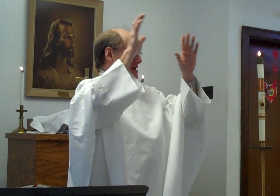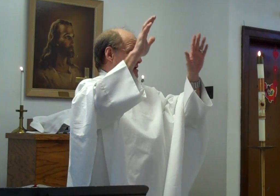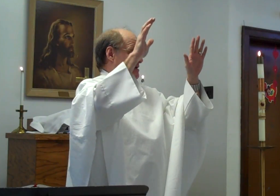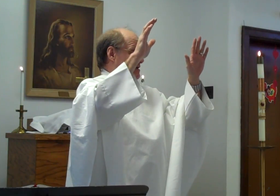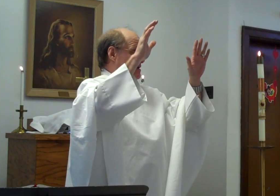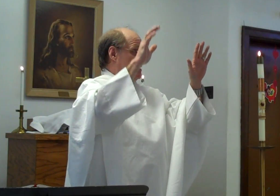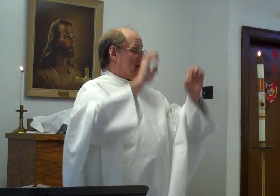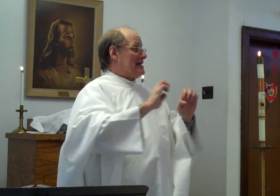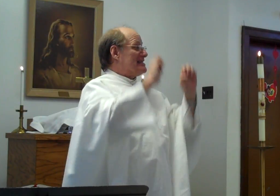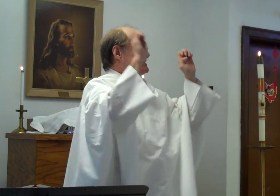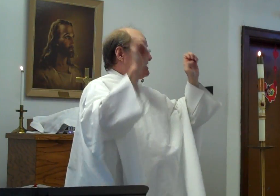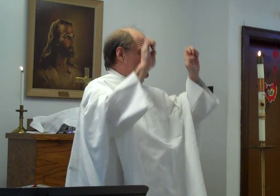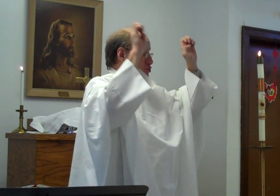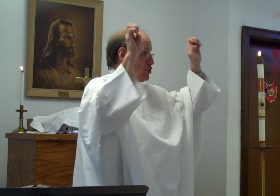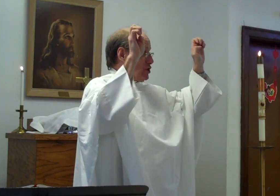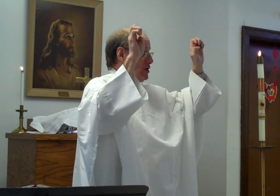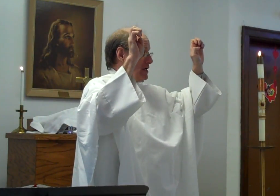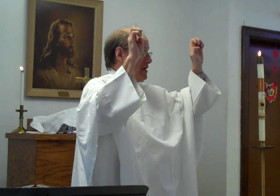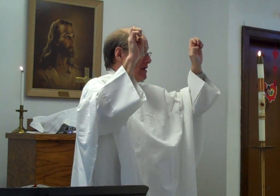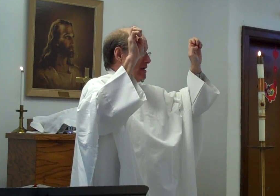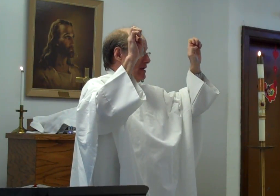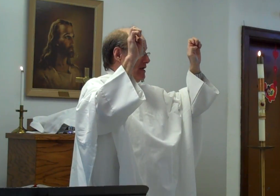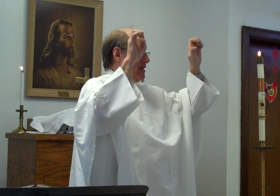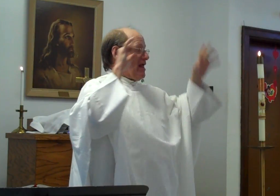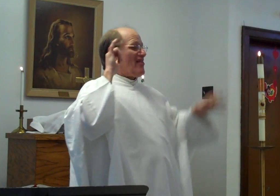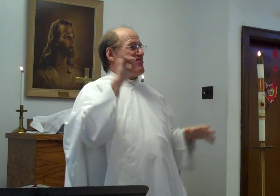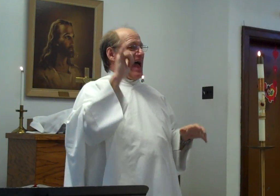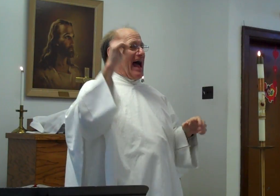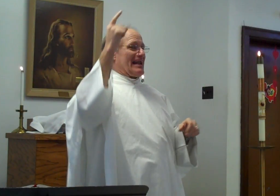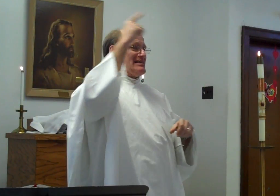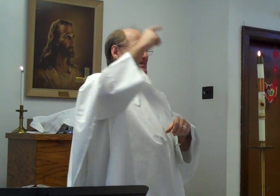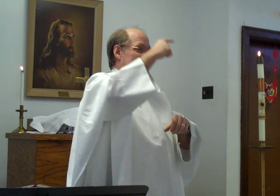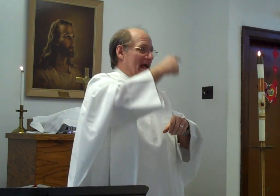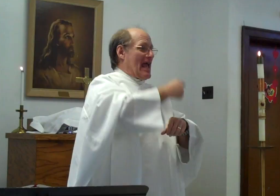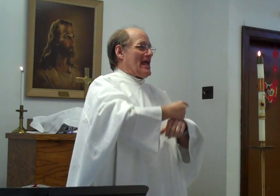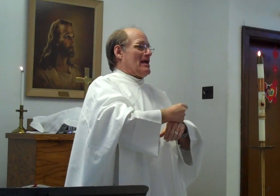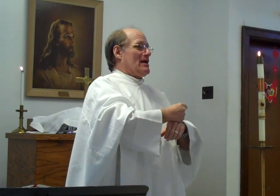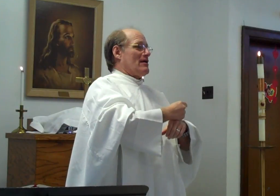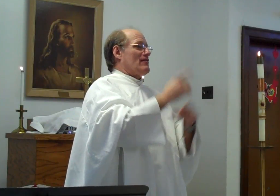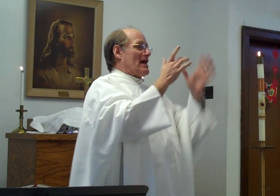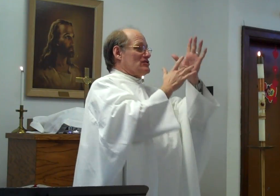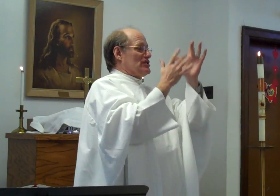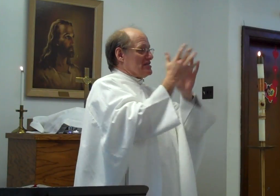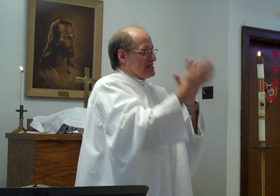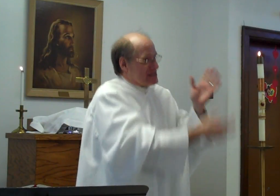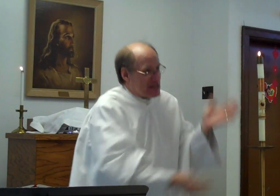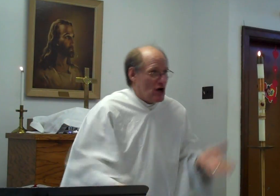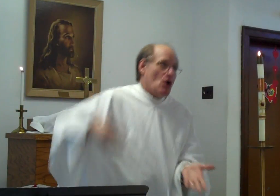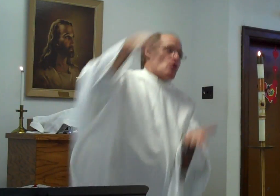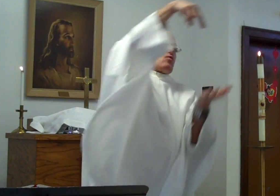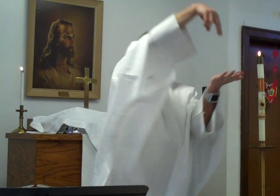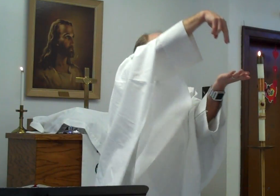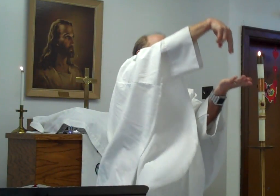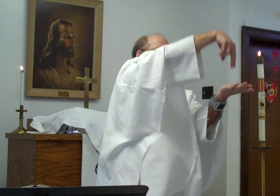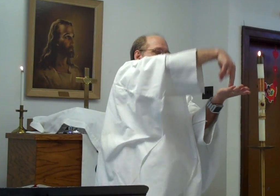is Easter. That is the day that Jesus raised